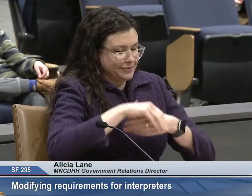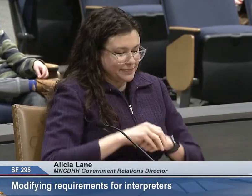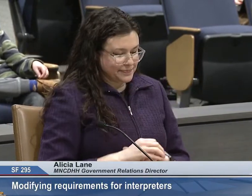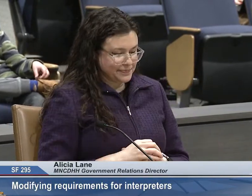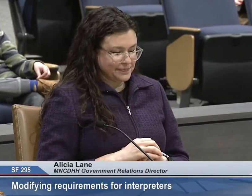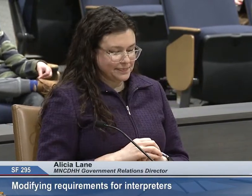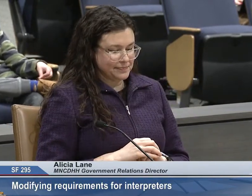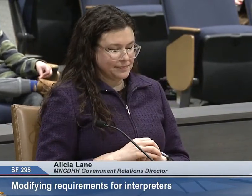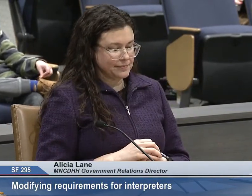content.